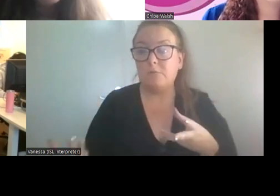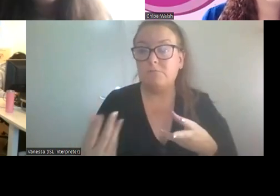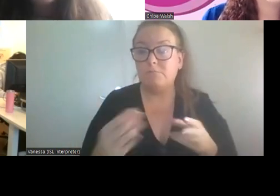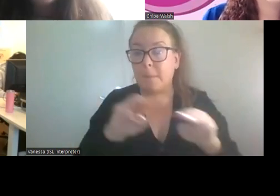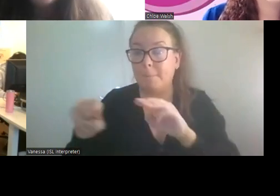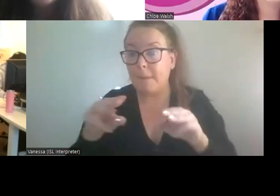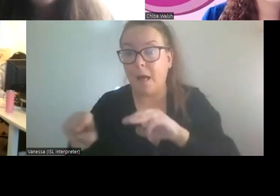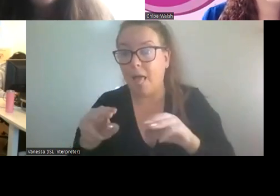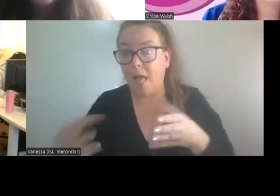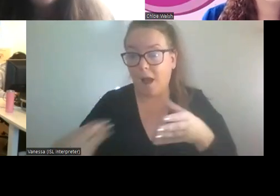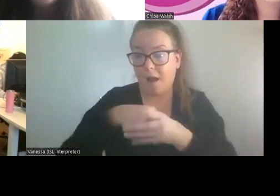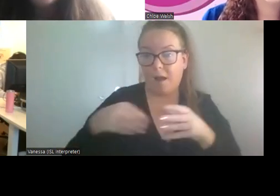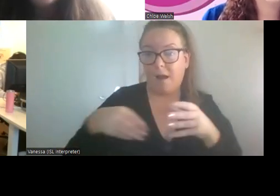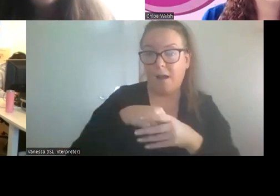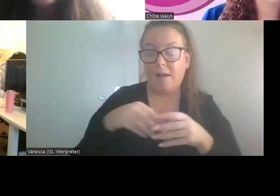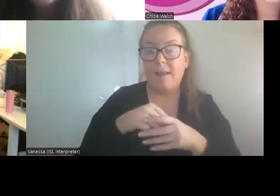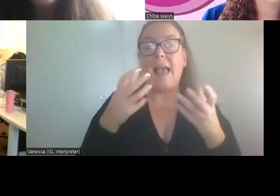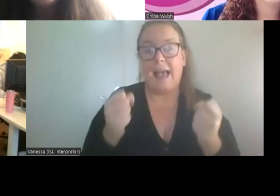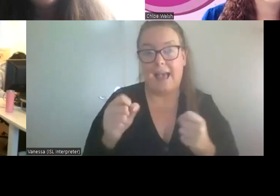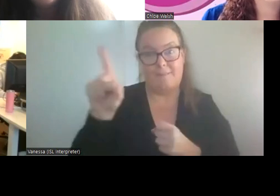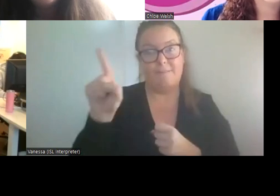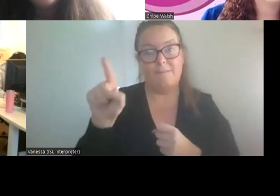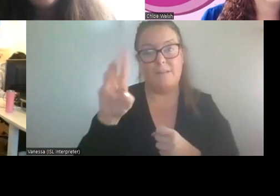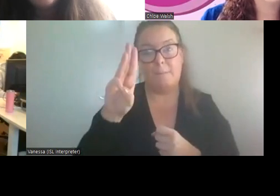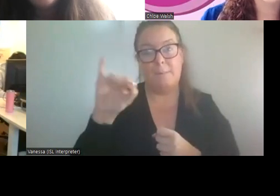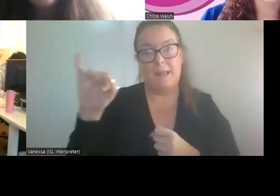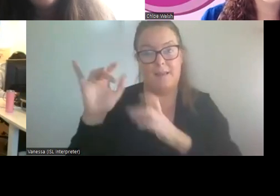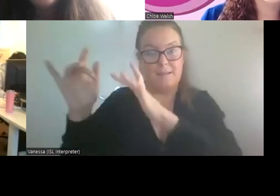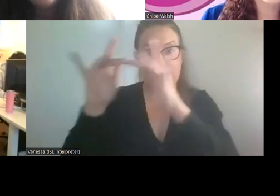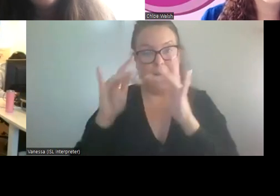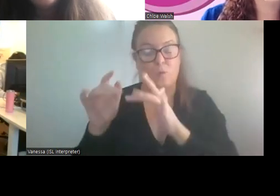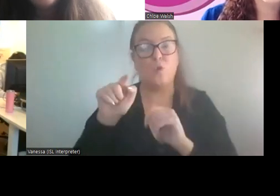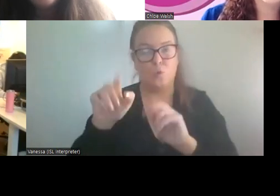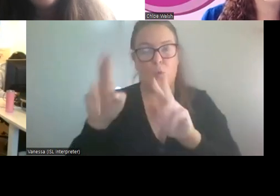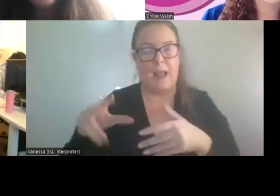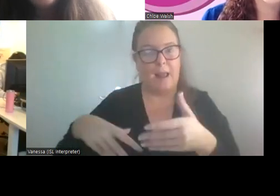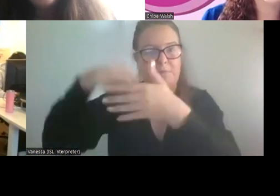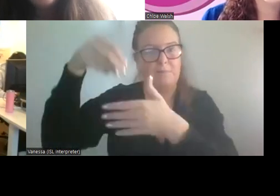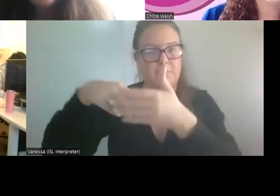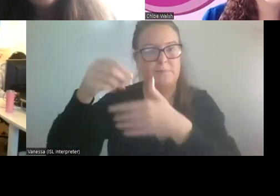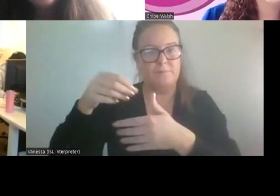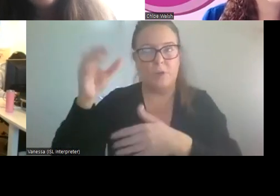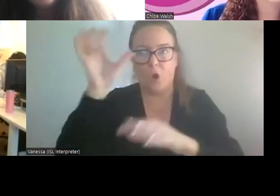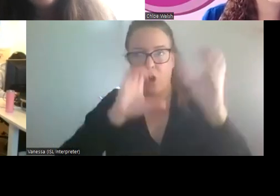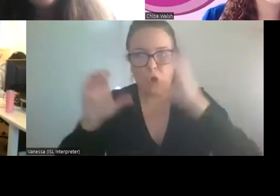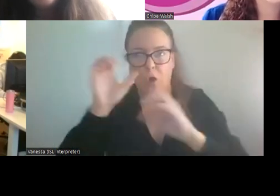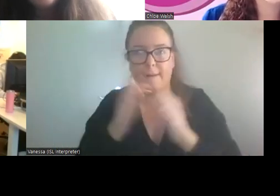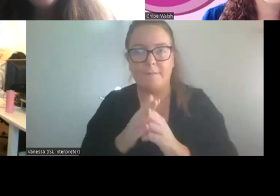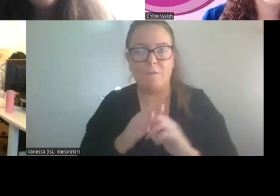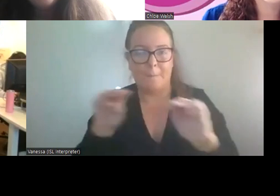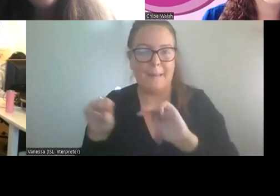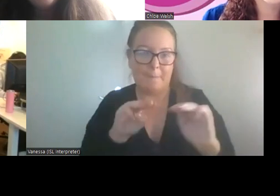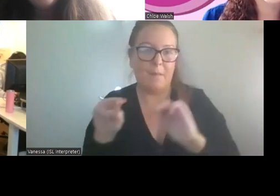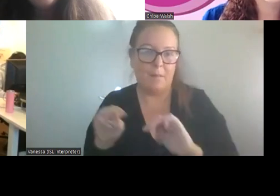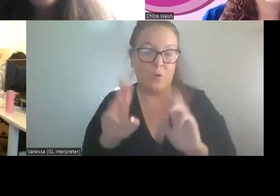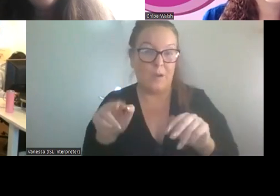sort of a notice board on the PPI Ignite network and you can put up, that you're looking for people there. And, um, that can be another way to, to try and reach